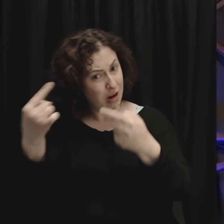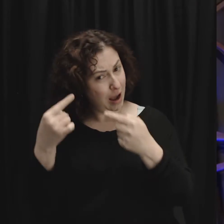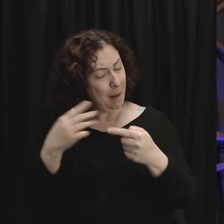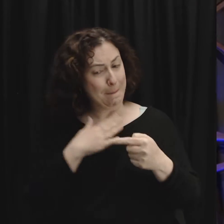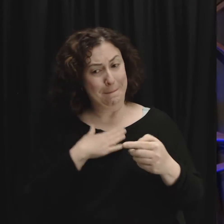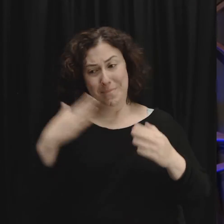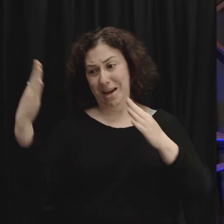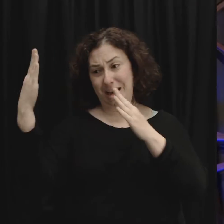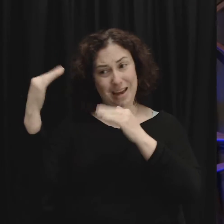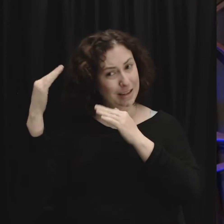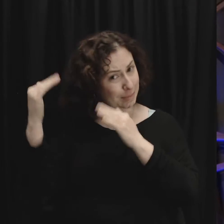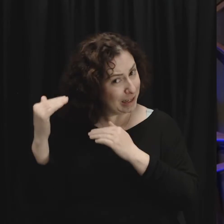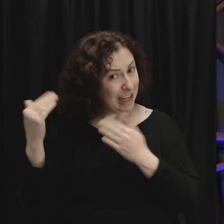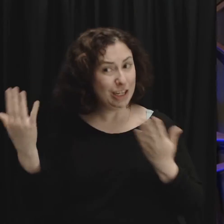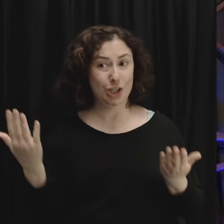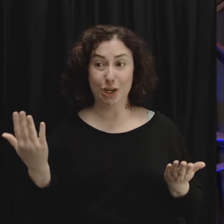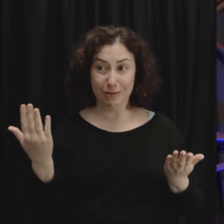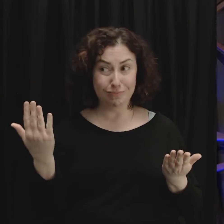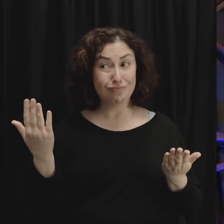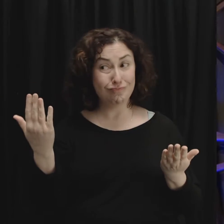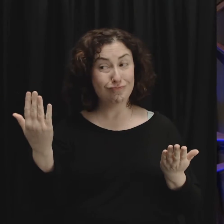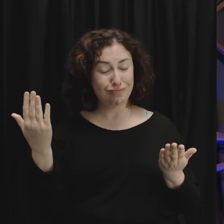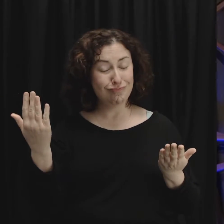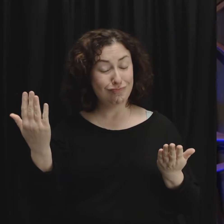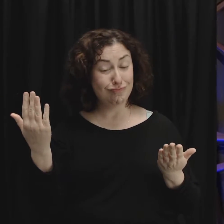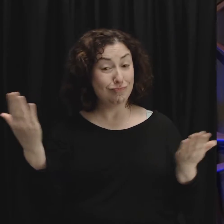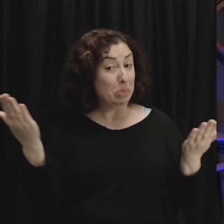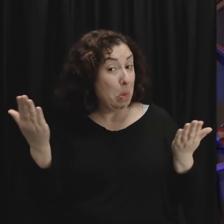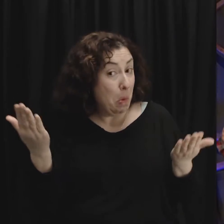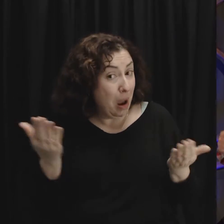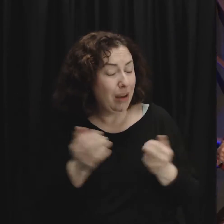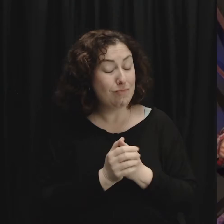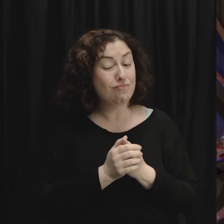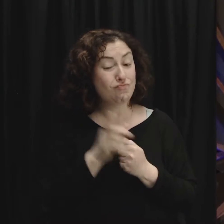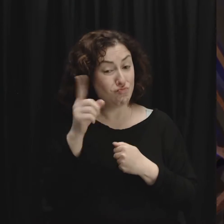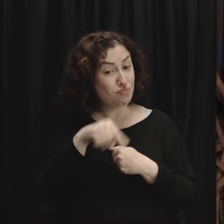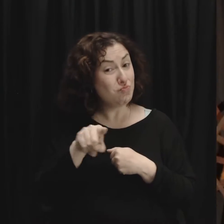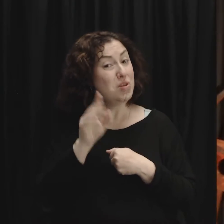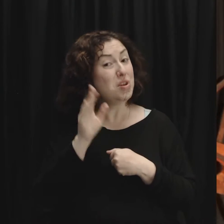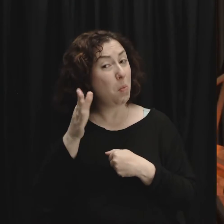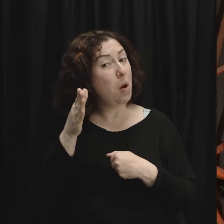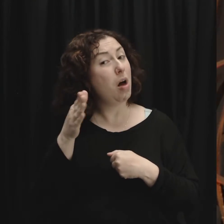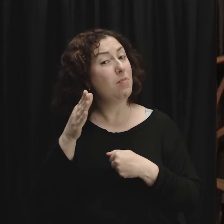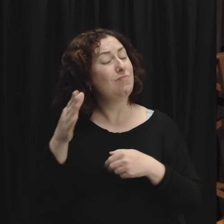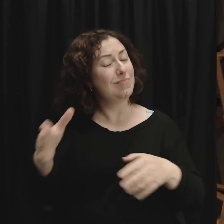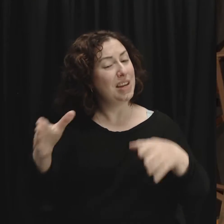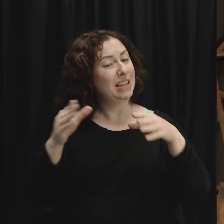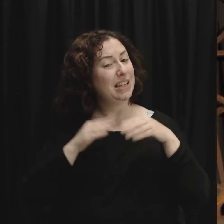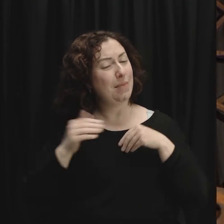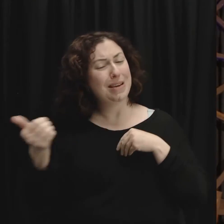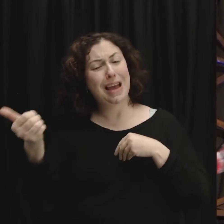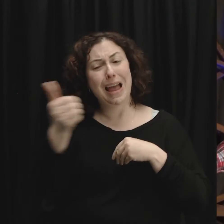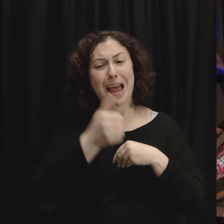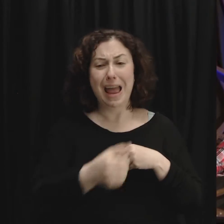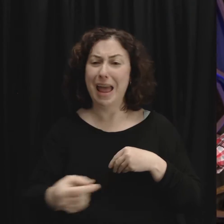this is my expectation of our church, is that we receive anybody who walks through the doors of our church with open arms